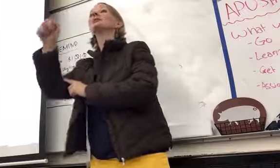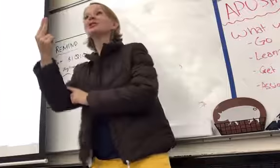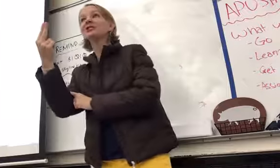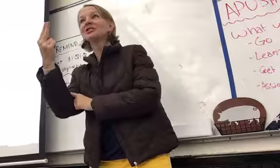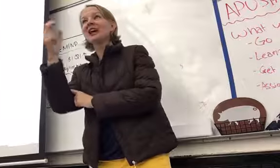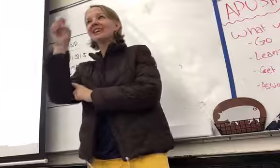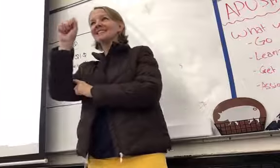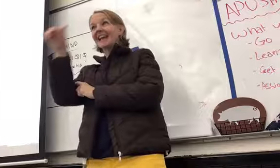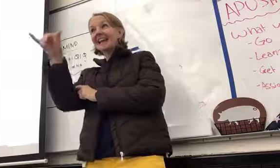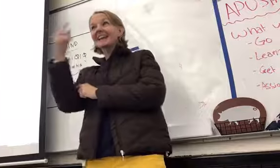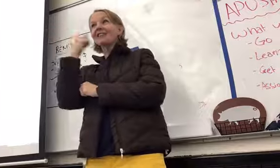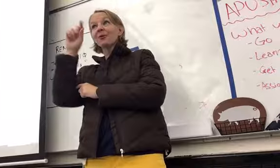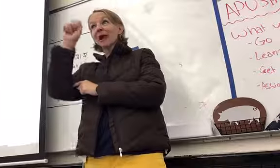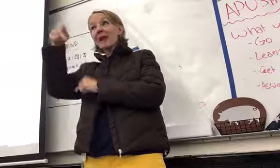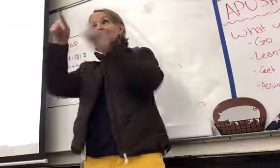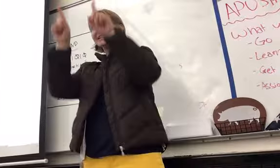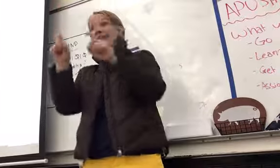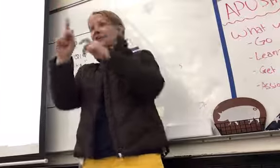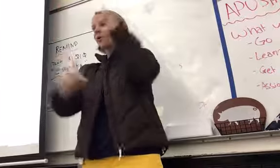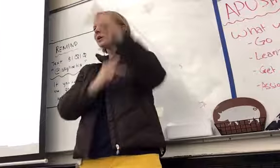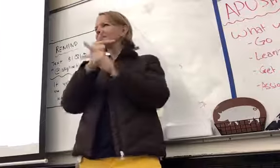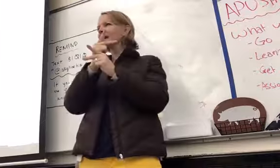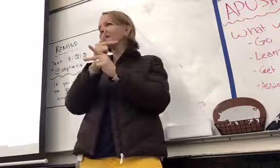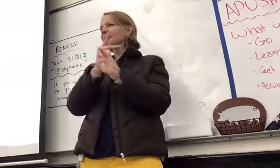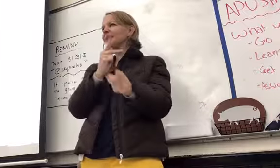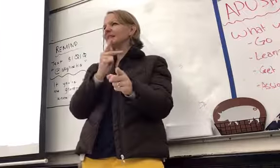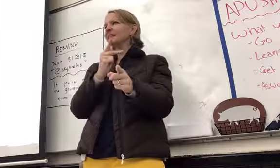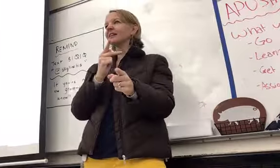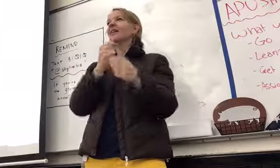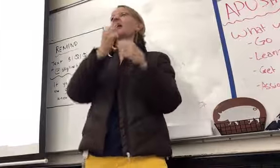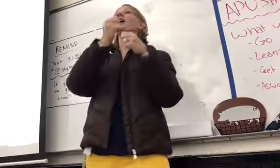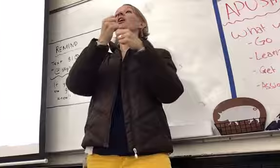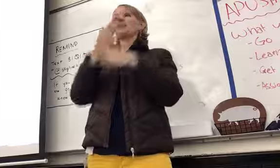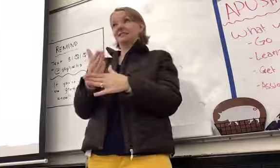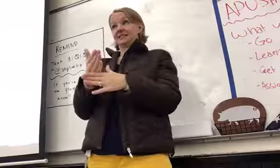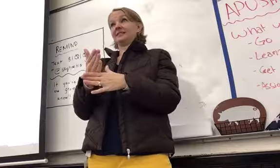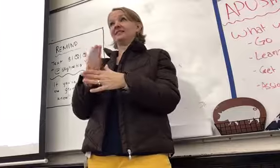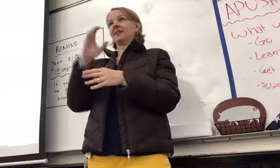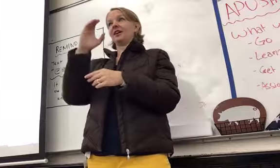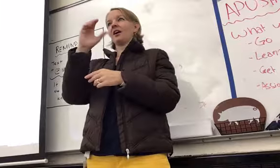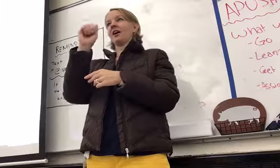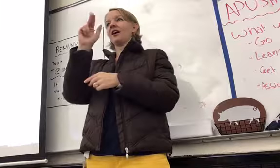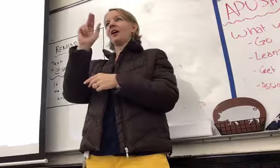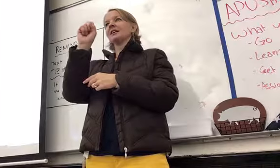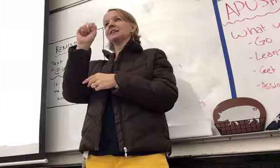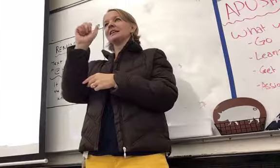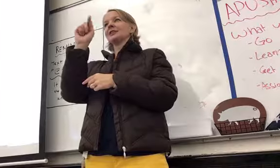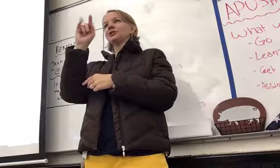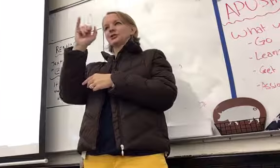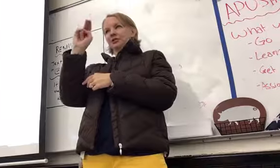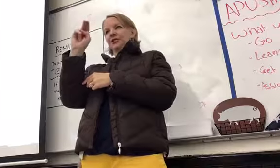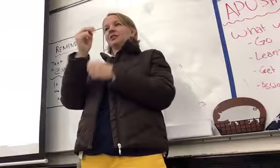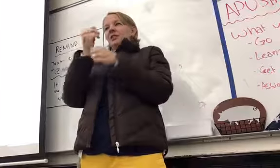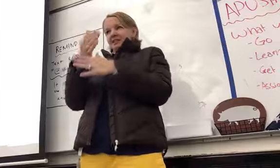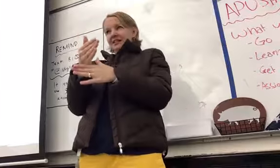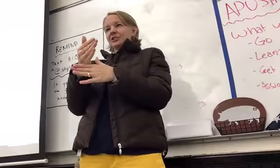as in for the AP exam, is this? Is it causation? Causation. says causation. Okay.